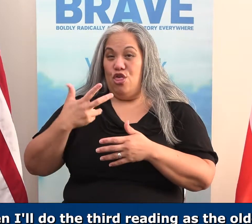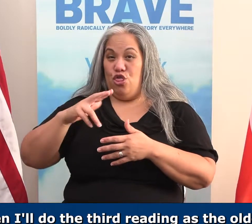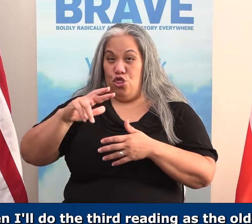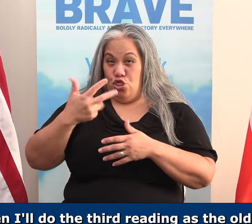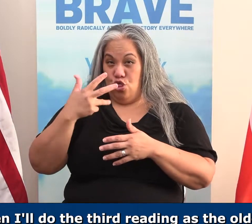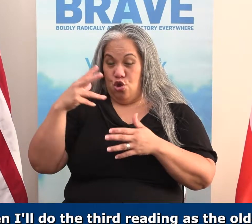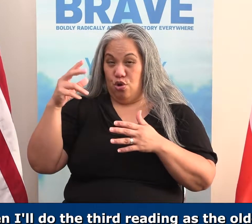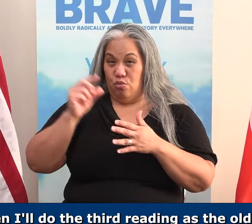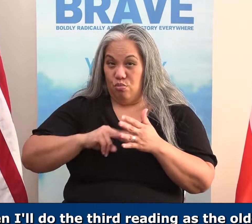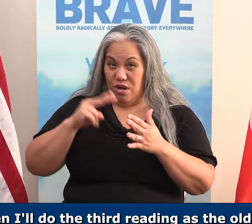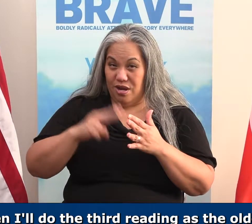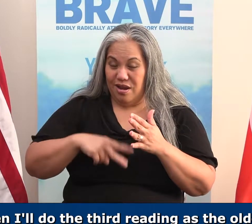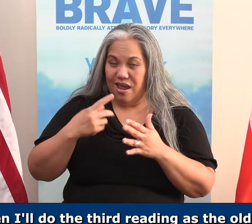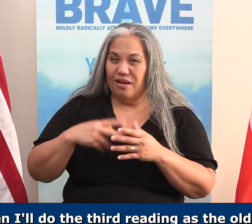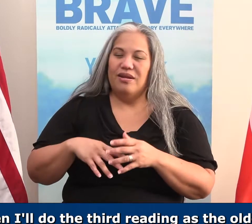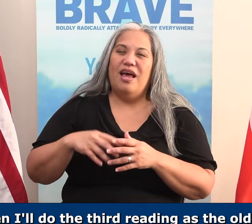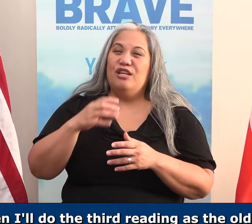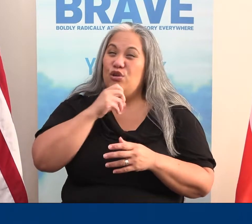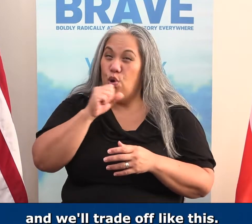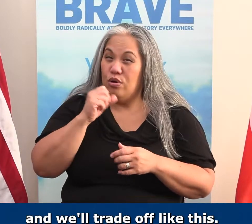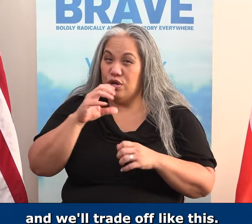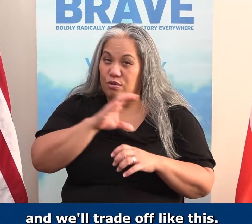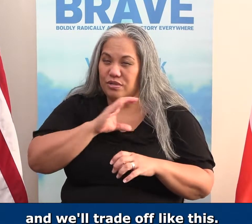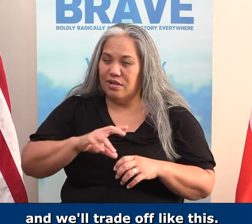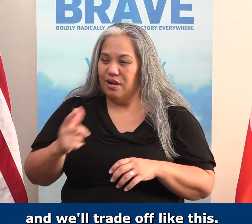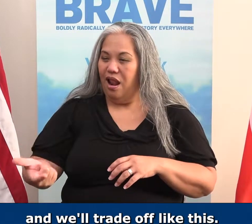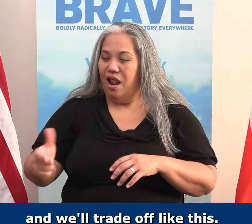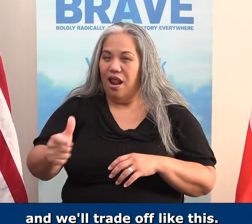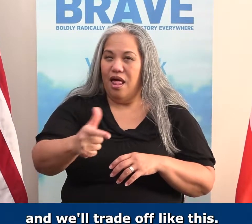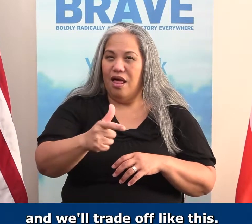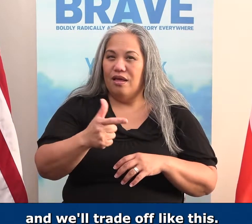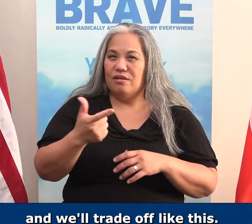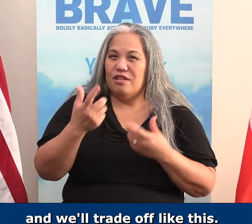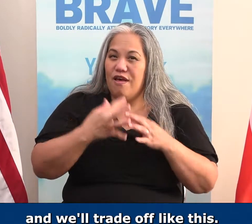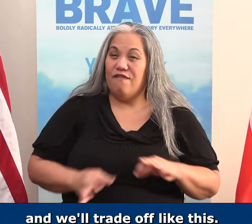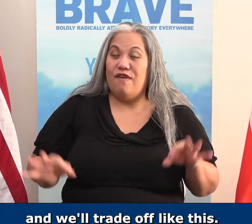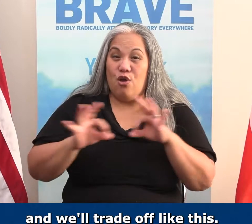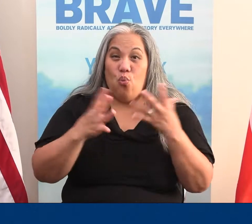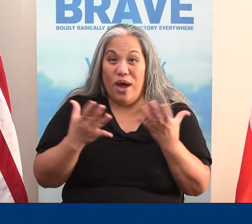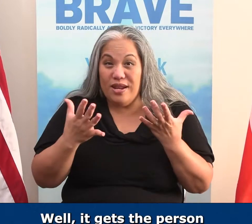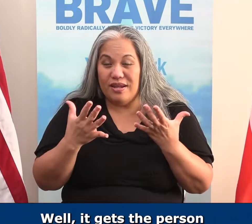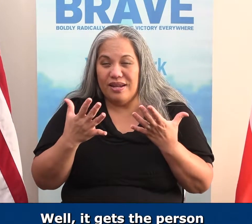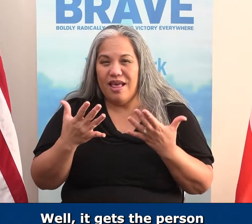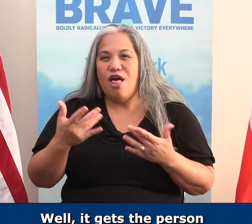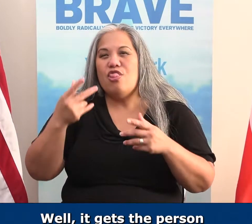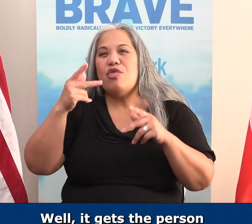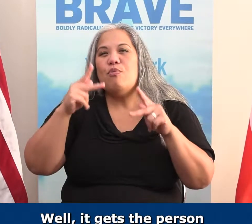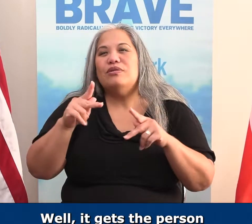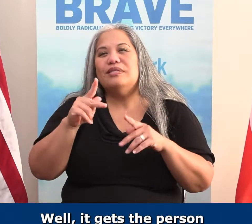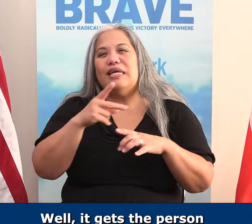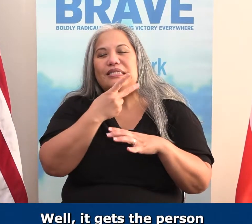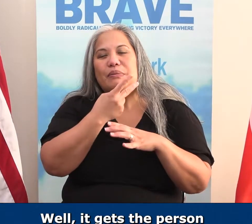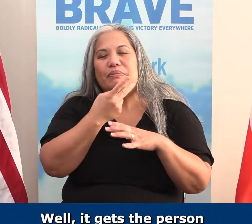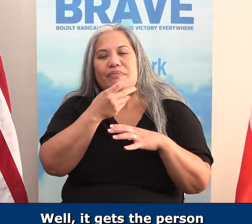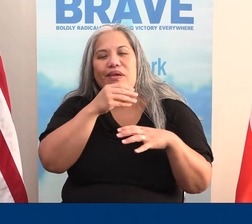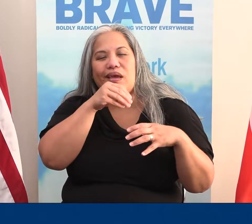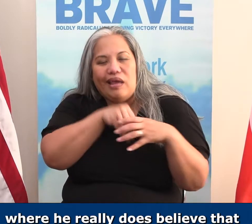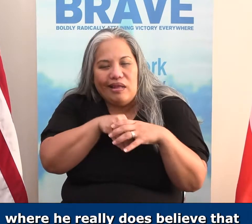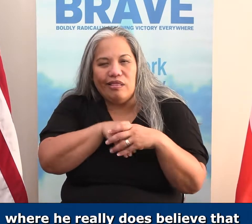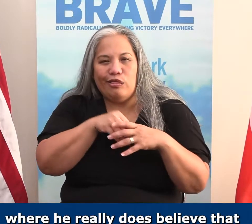third reading, as the older Christian do a little discussion. And we'll trade off like this. You say, what's the value of that? Well, it gets the person into the Word of God where he